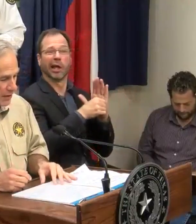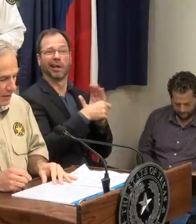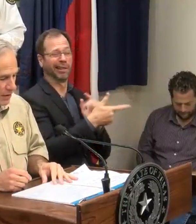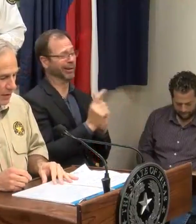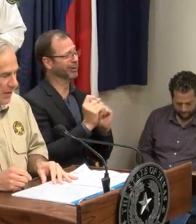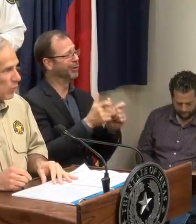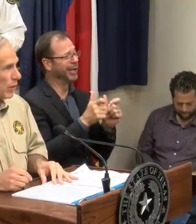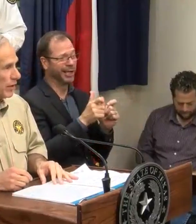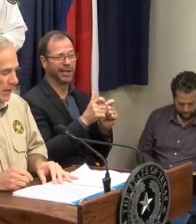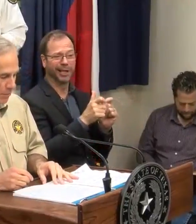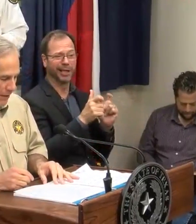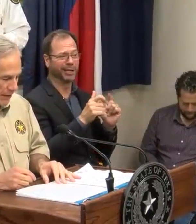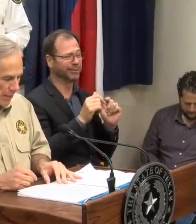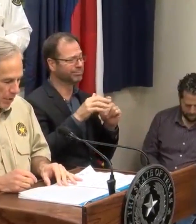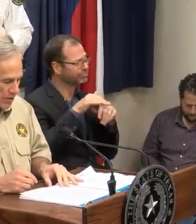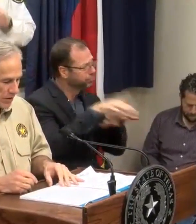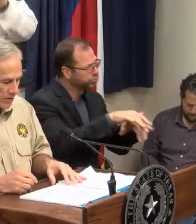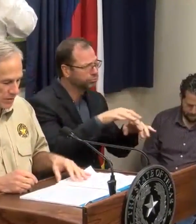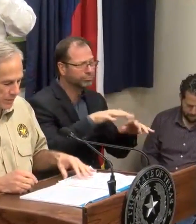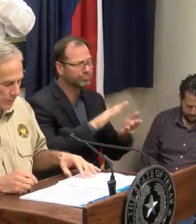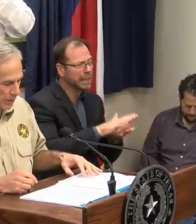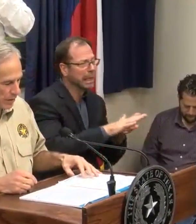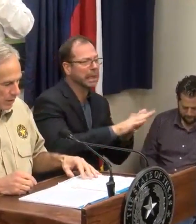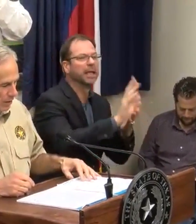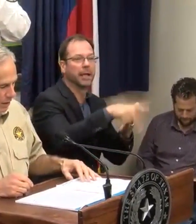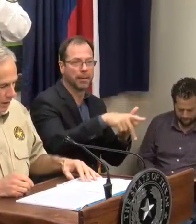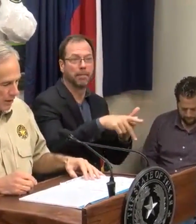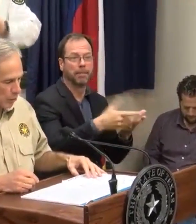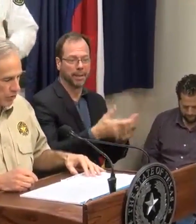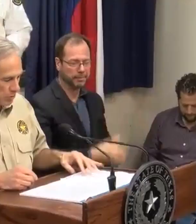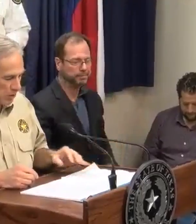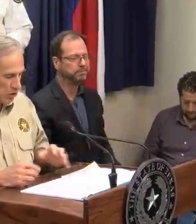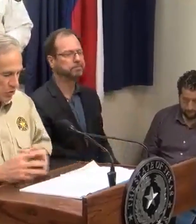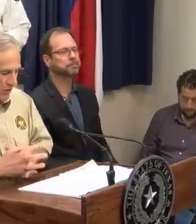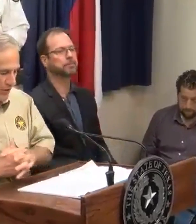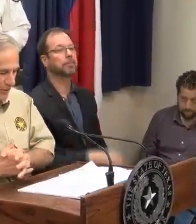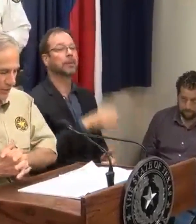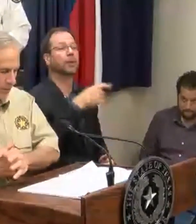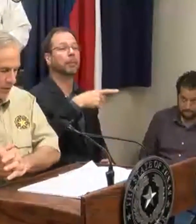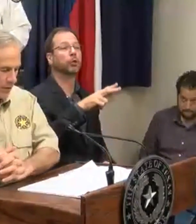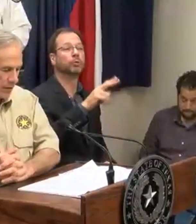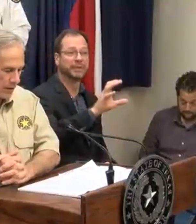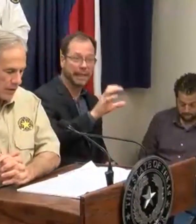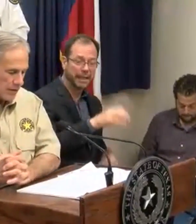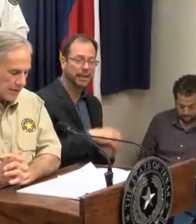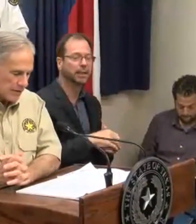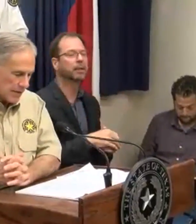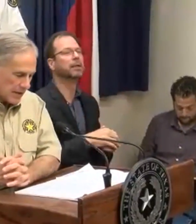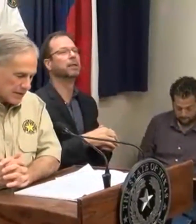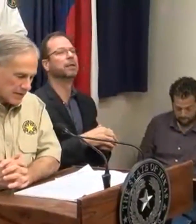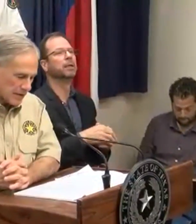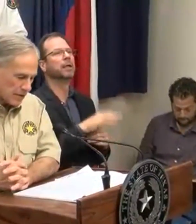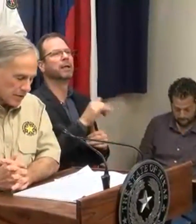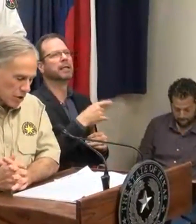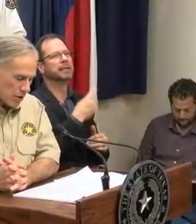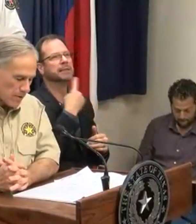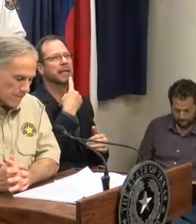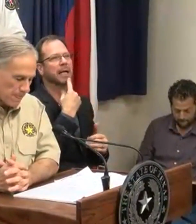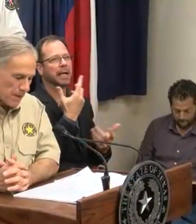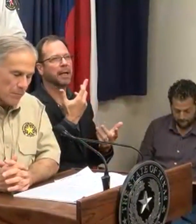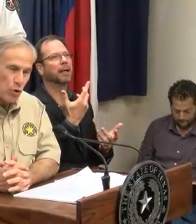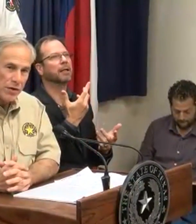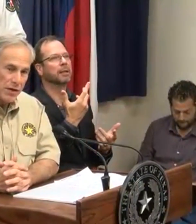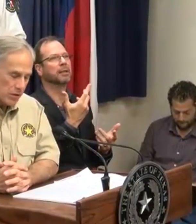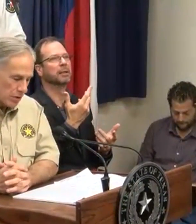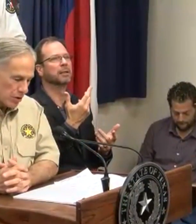to get in that quickly and begin that process. With the PUC, they say that there are